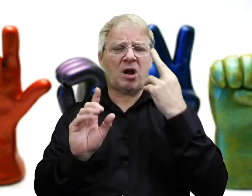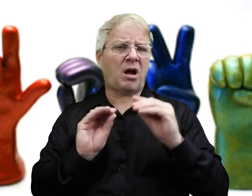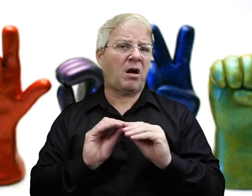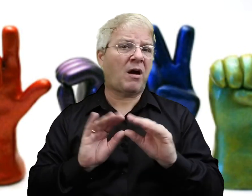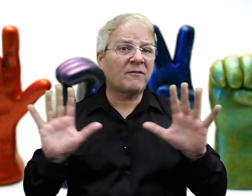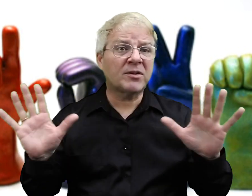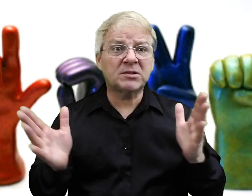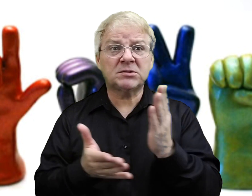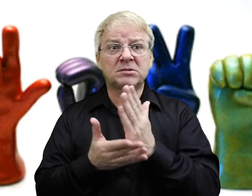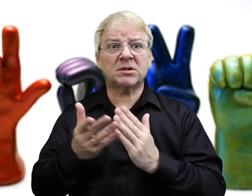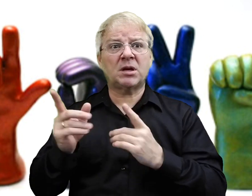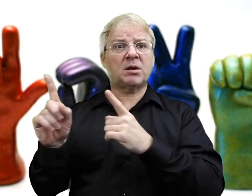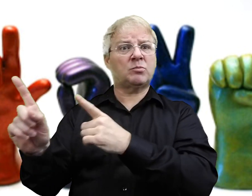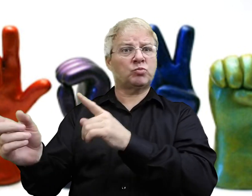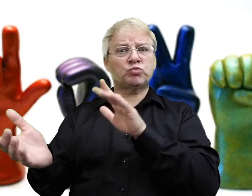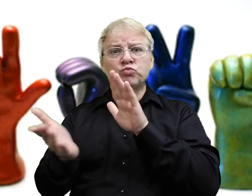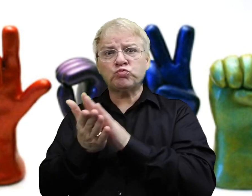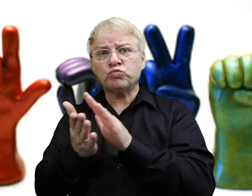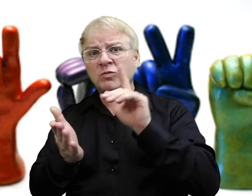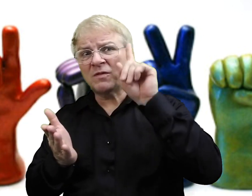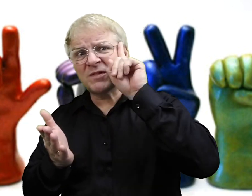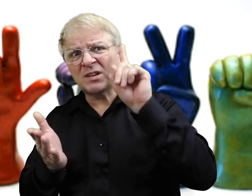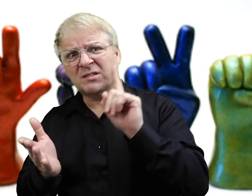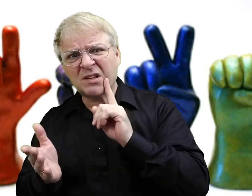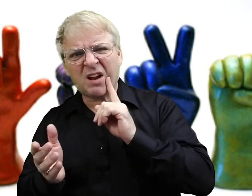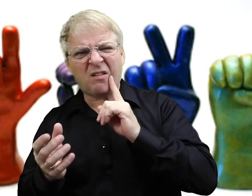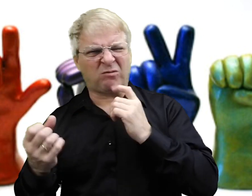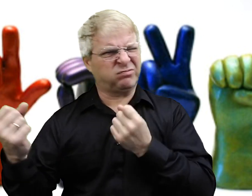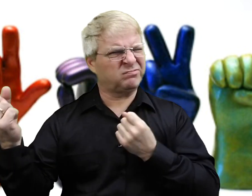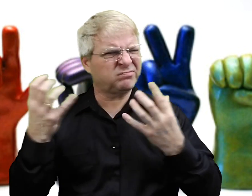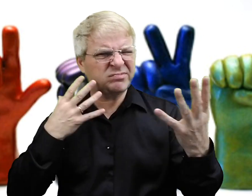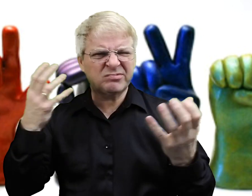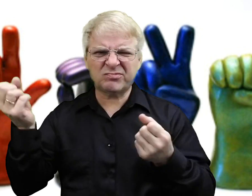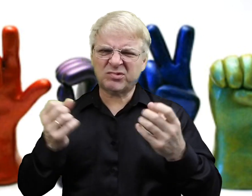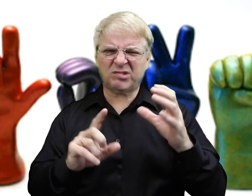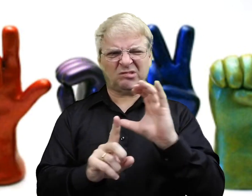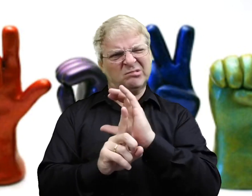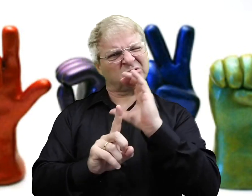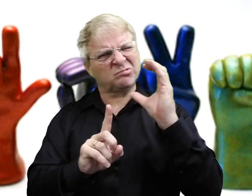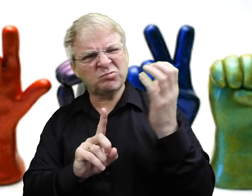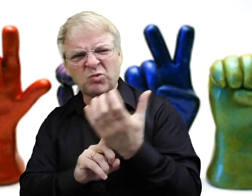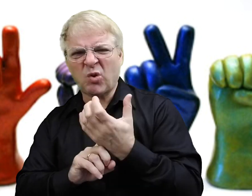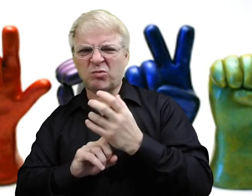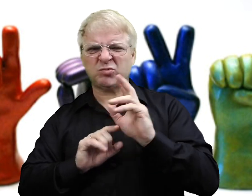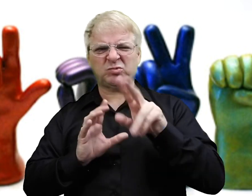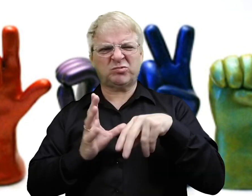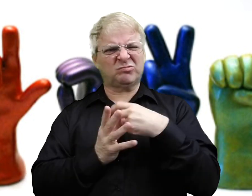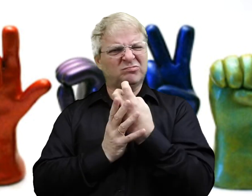So there's not one reason. Obviously there's a lot of different reasons. Some may have gone to the school for the deaf. And so